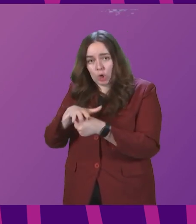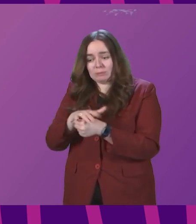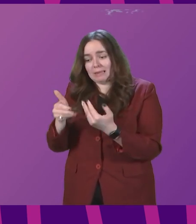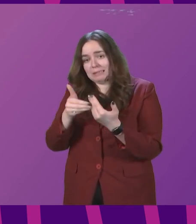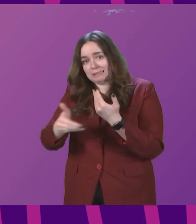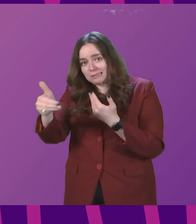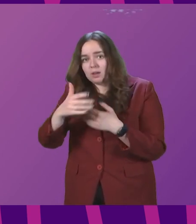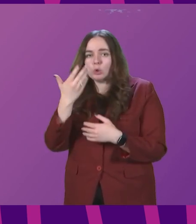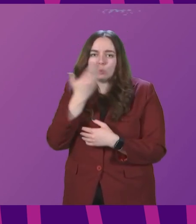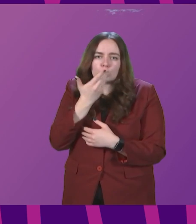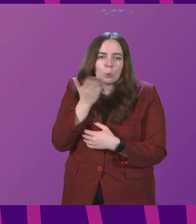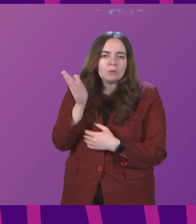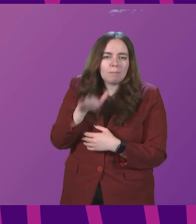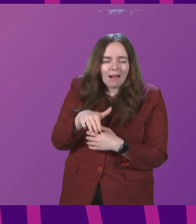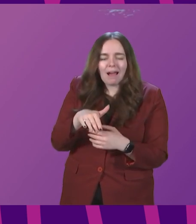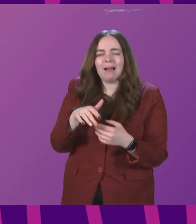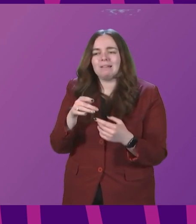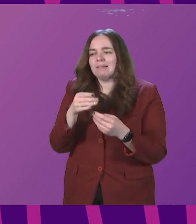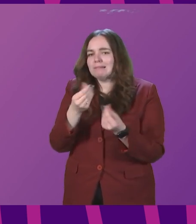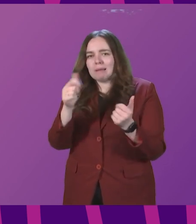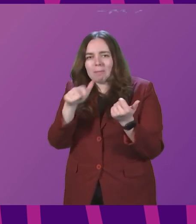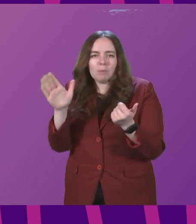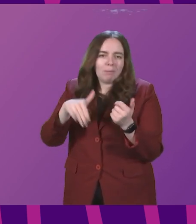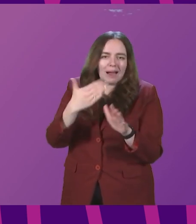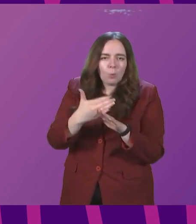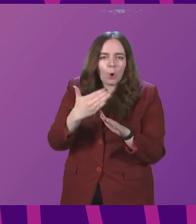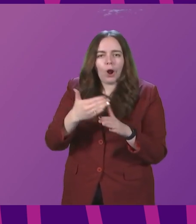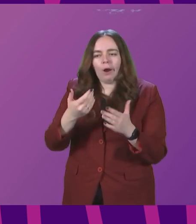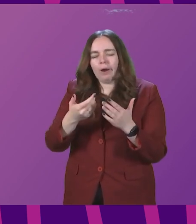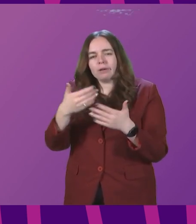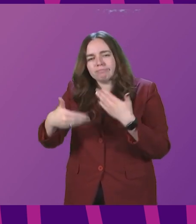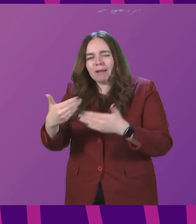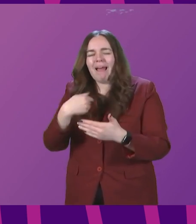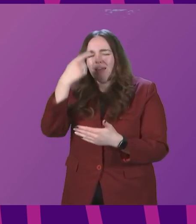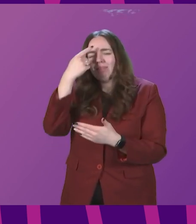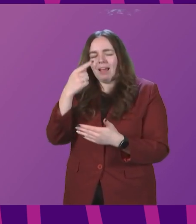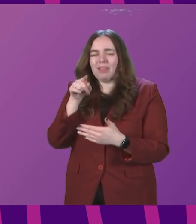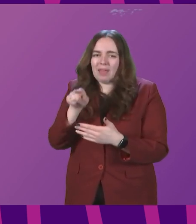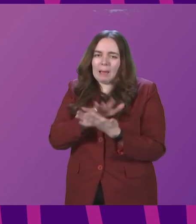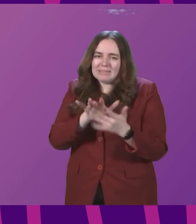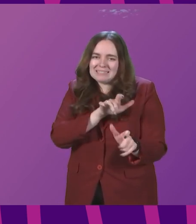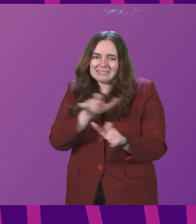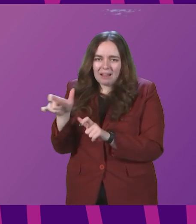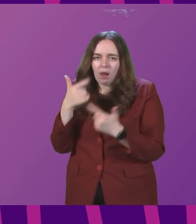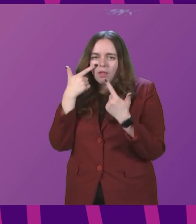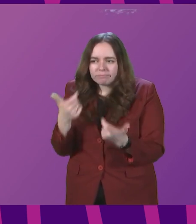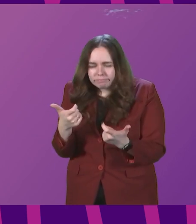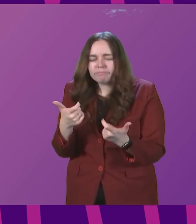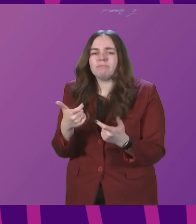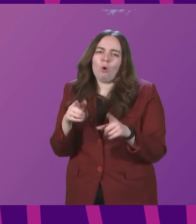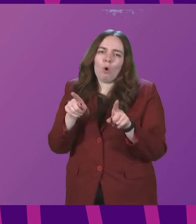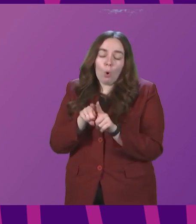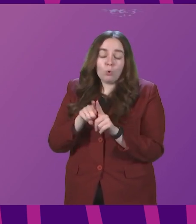ahead as schools have returned and some people have returned to work. I think that calls for continued caution. Coupled with the